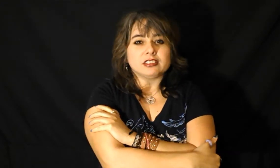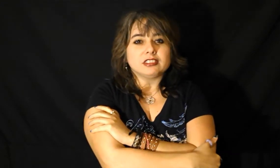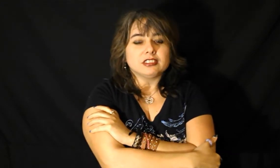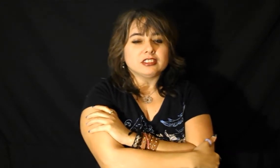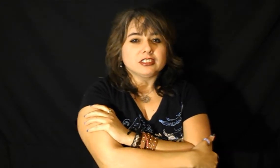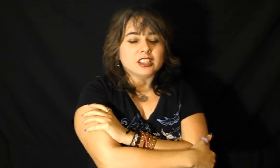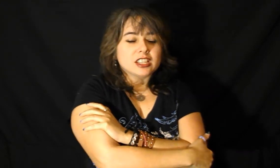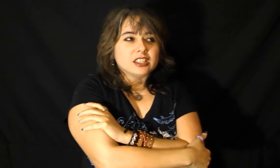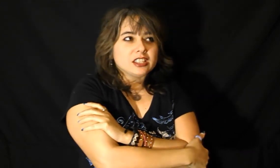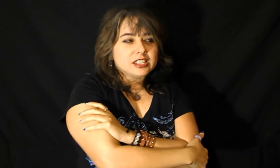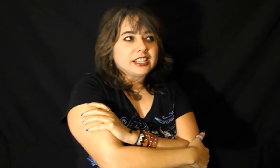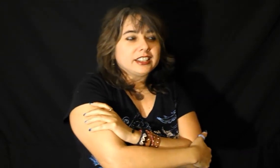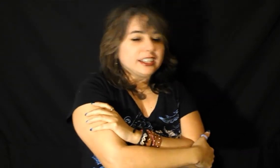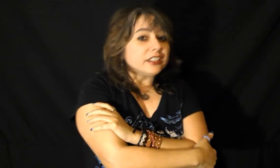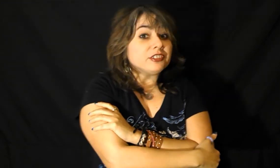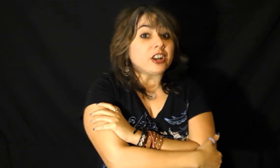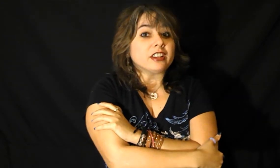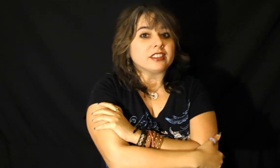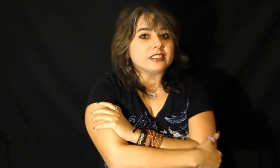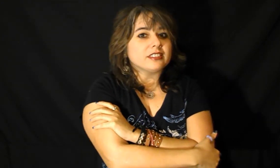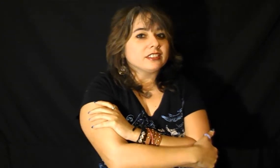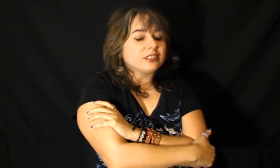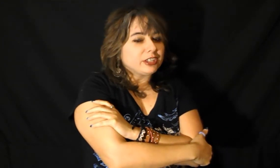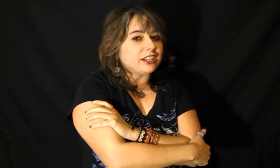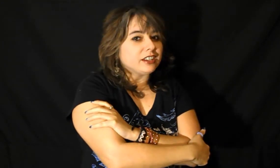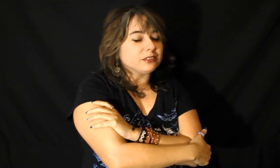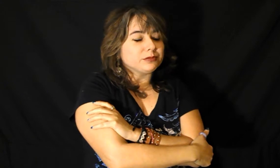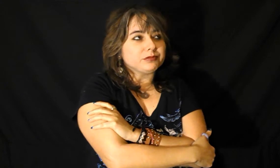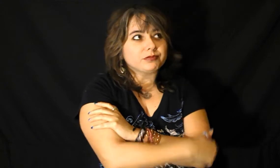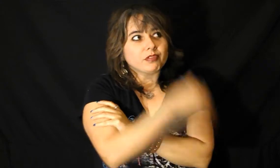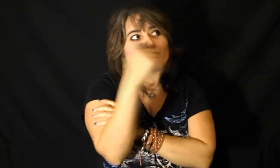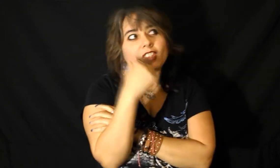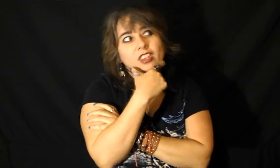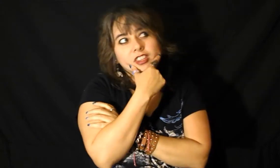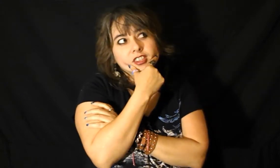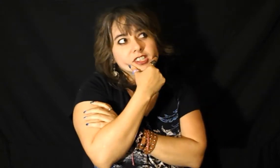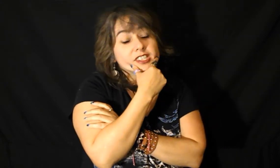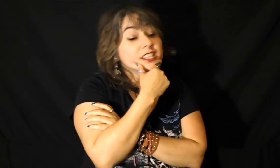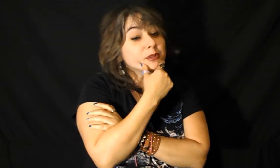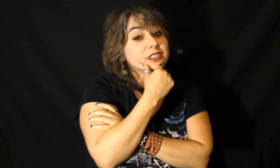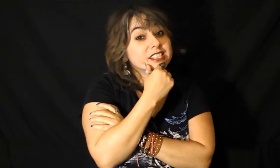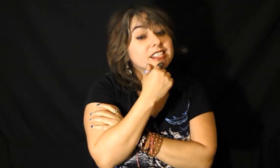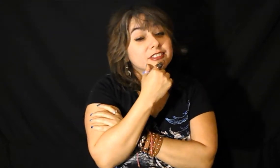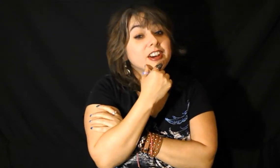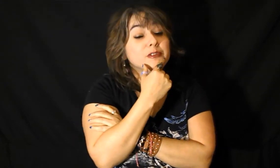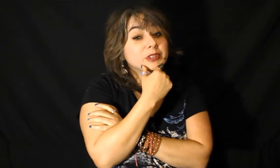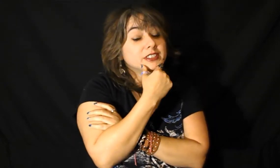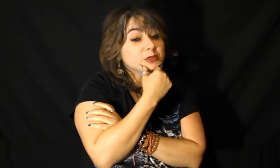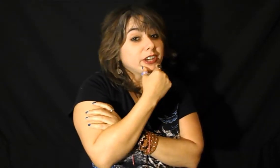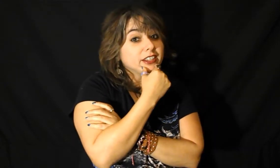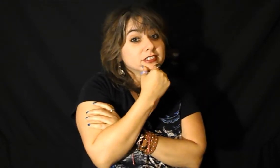it's like the end of August right now so that means that's like five months away